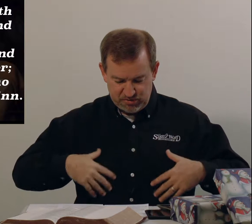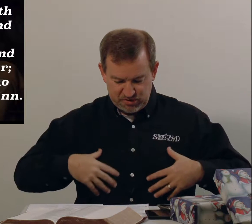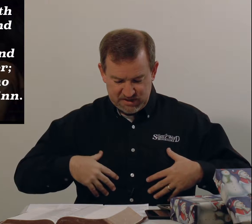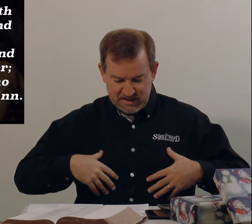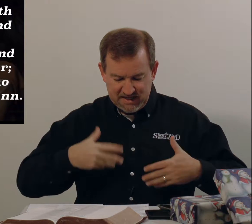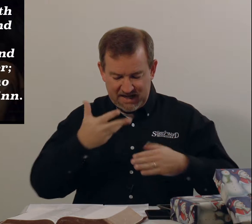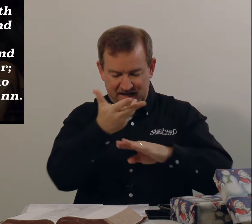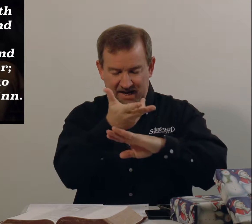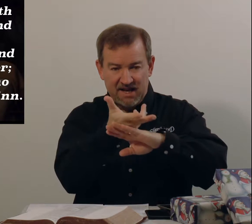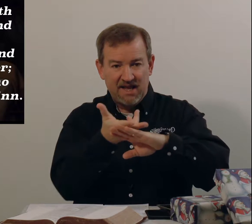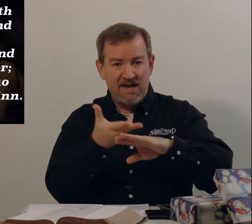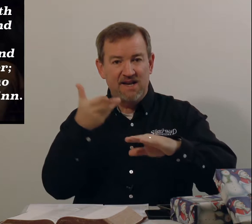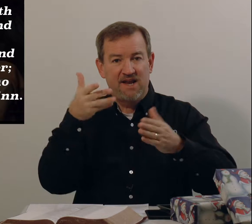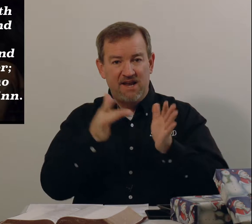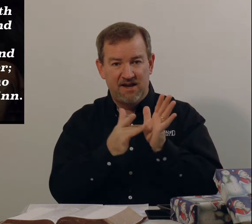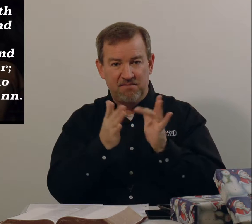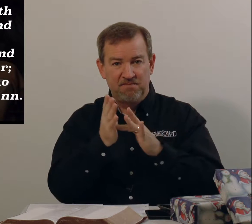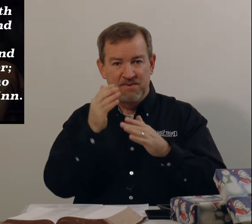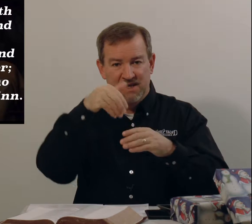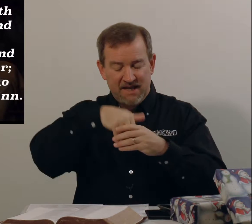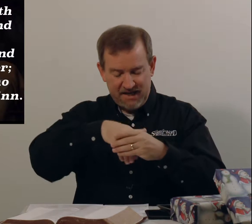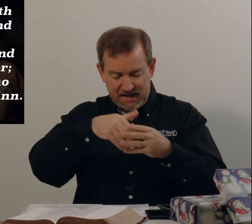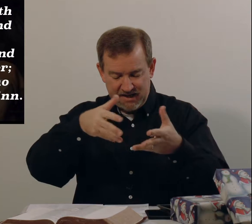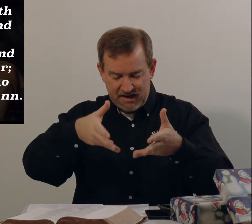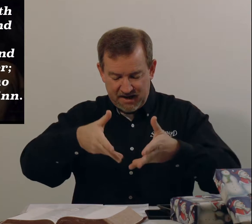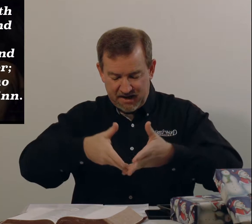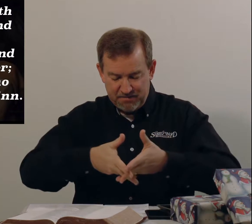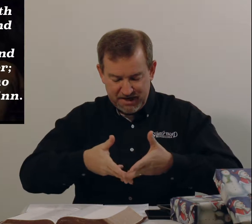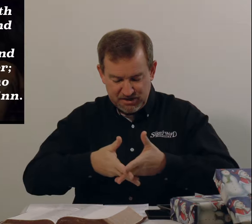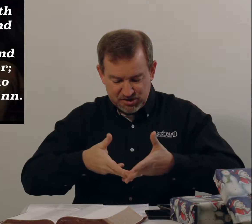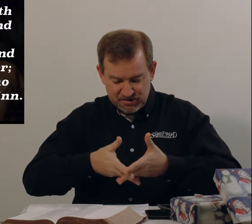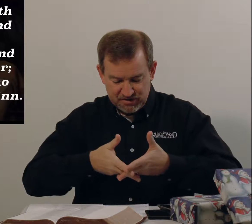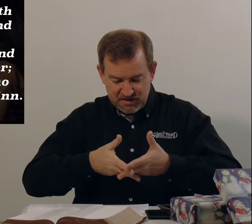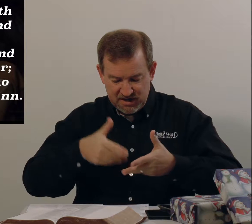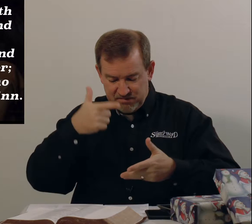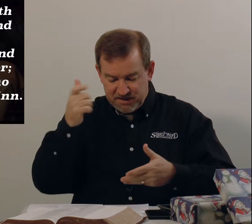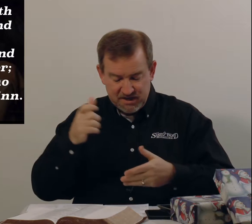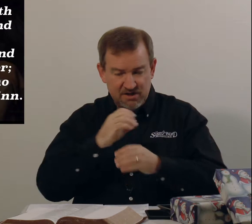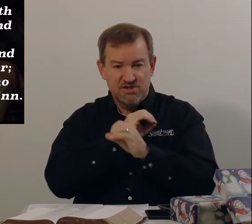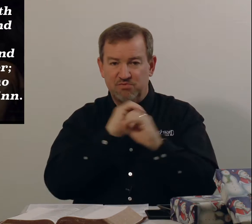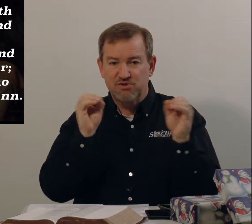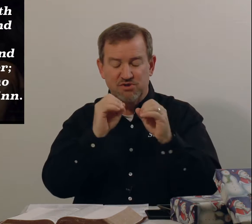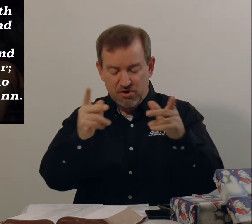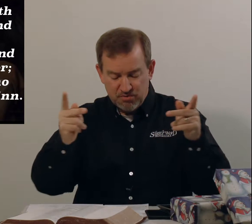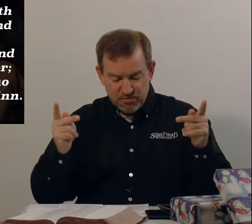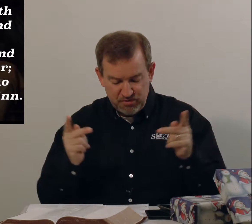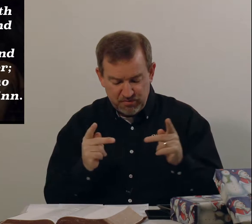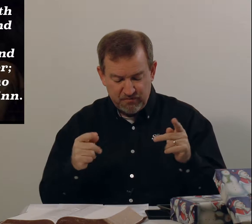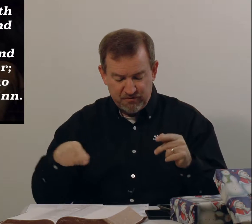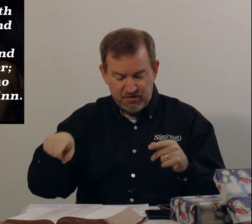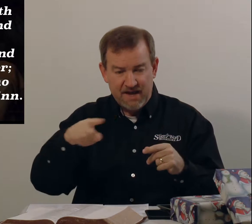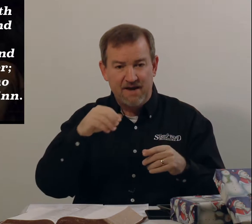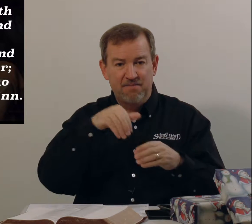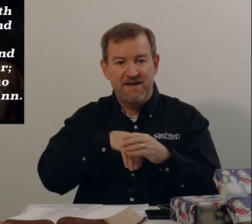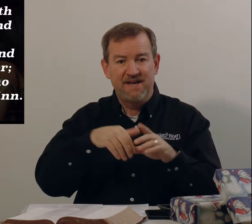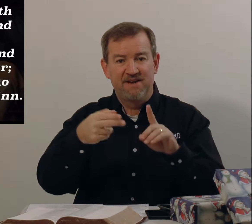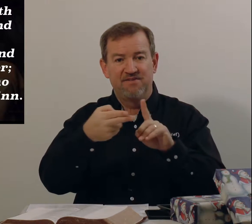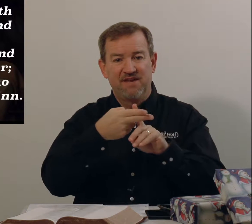and laid him in a manger, because there was no room for them in the